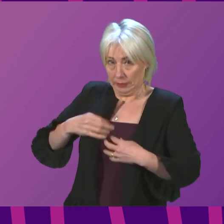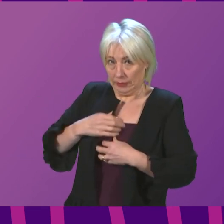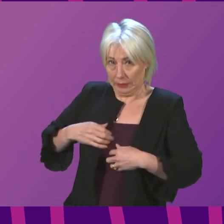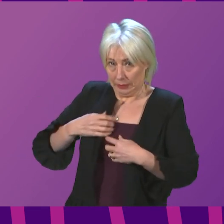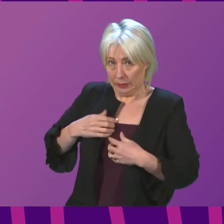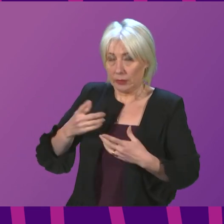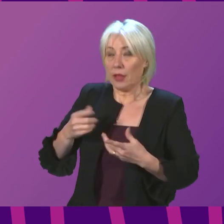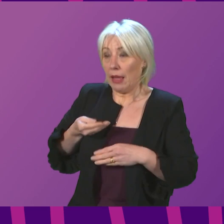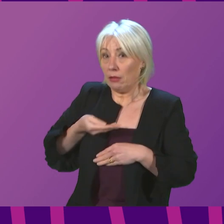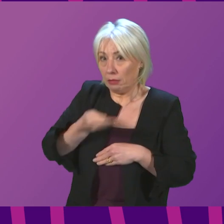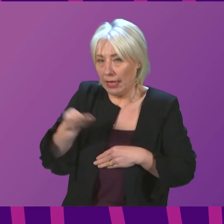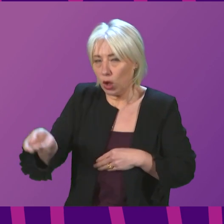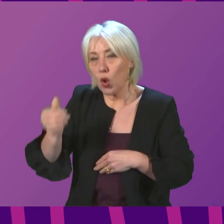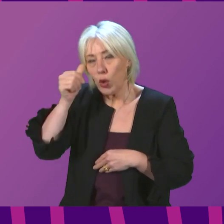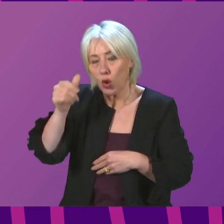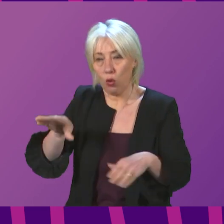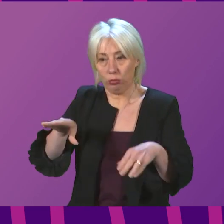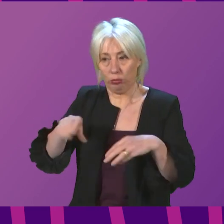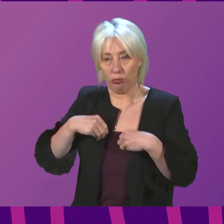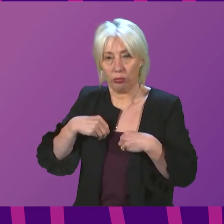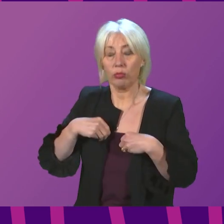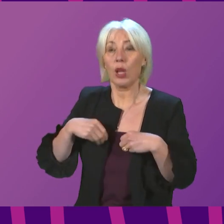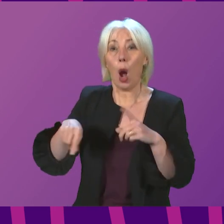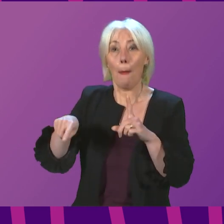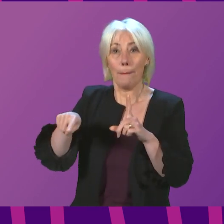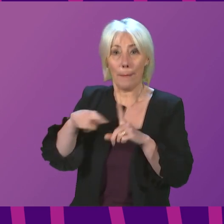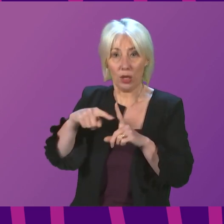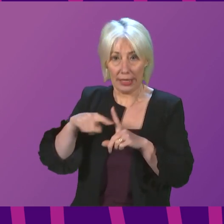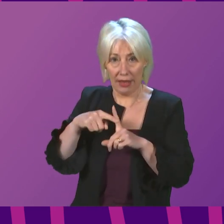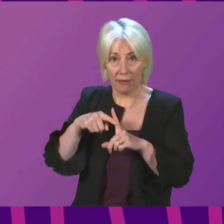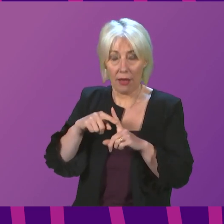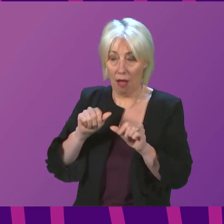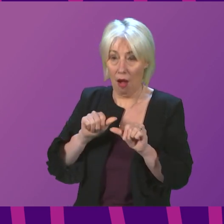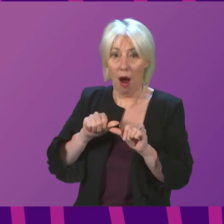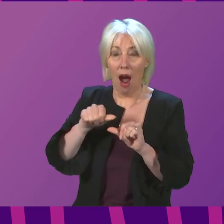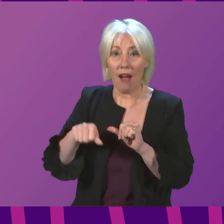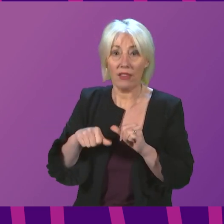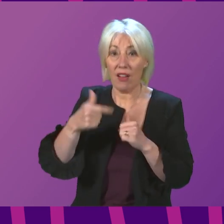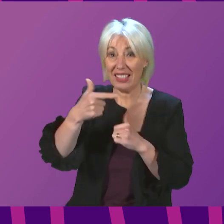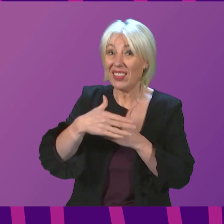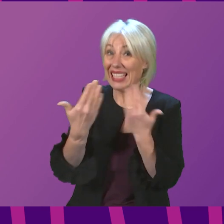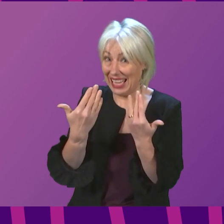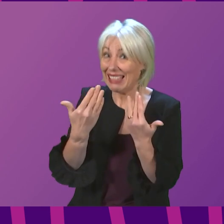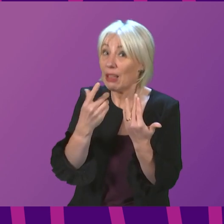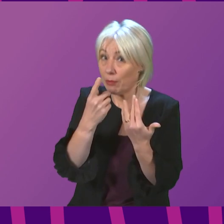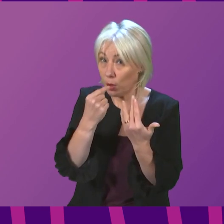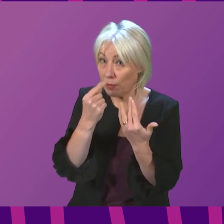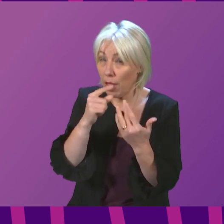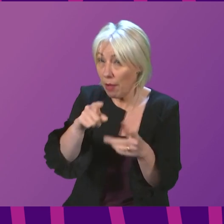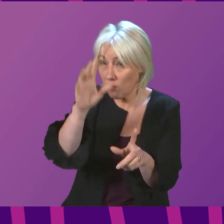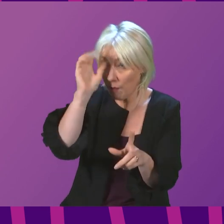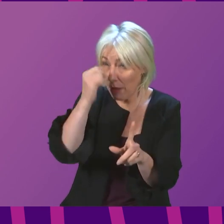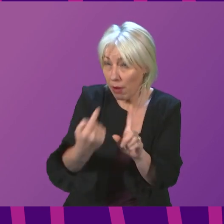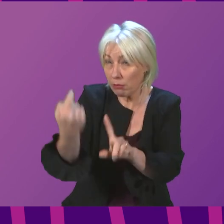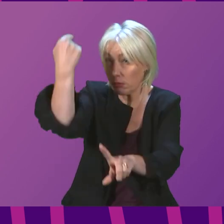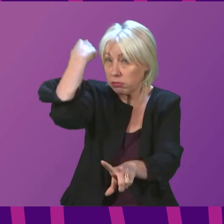become infectious and test positive for the virus after a period of seven days. In fact, if we cast our minds back